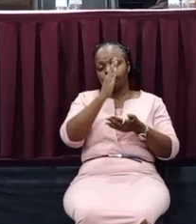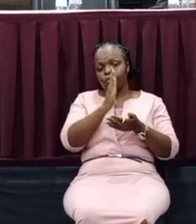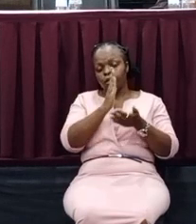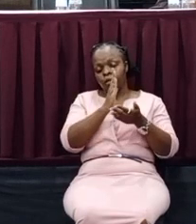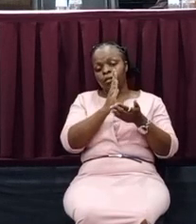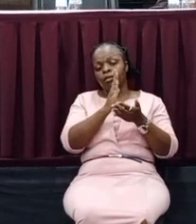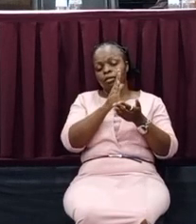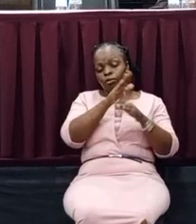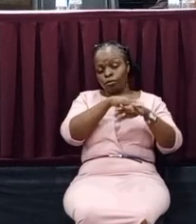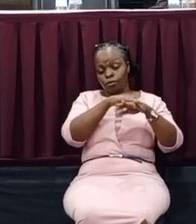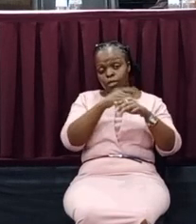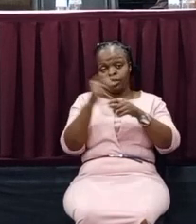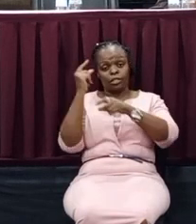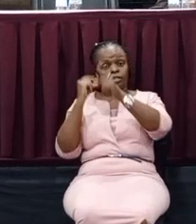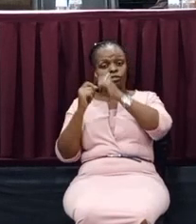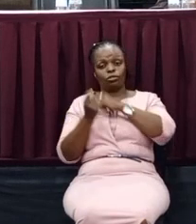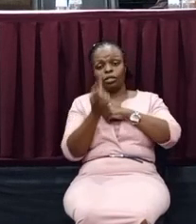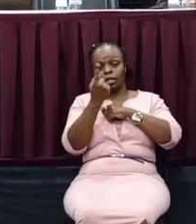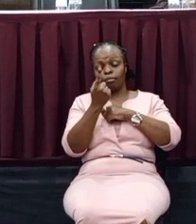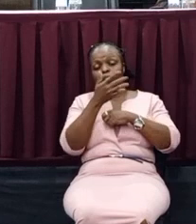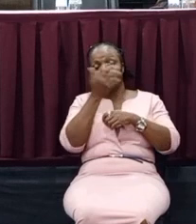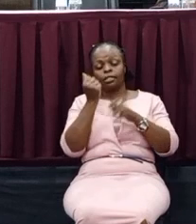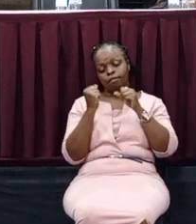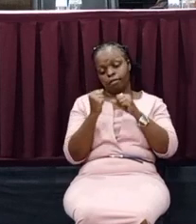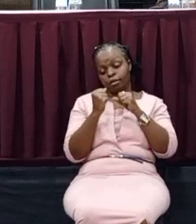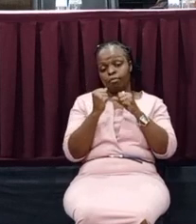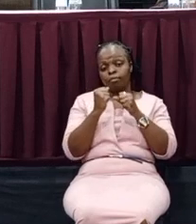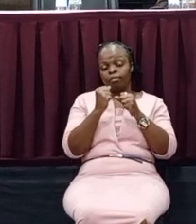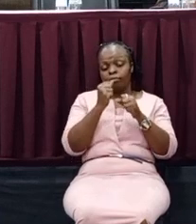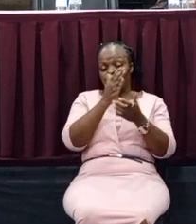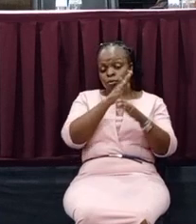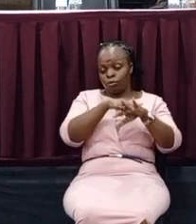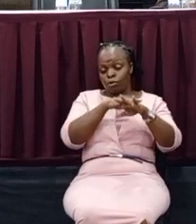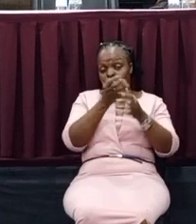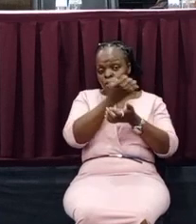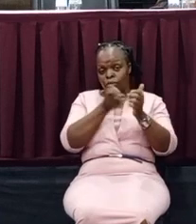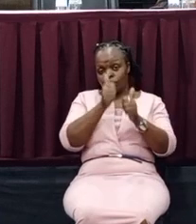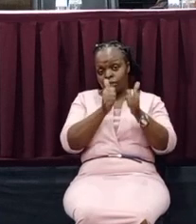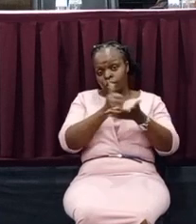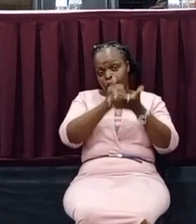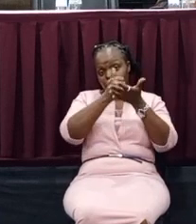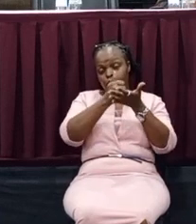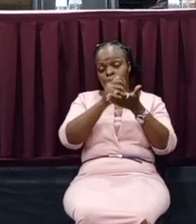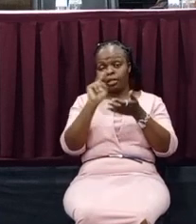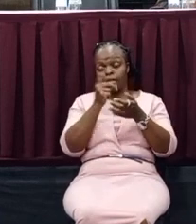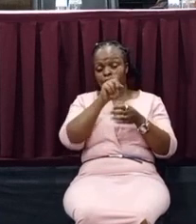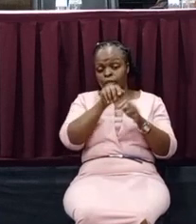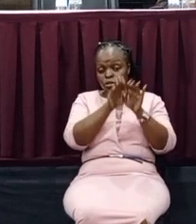come, a firm and a solid economy, that is going to help Kenyans. We must open our doors and we